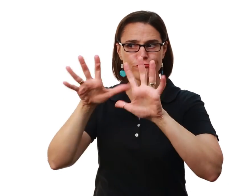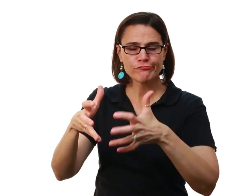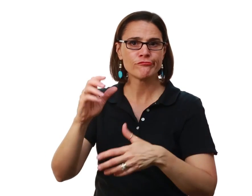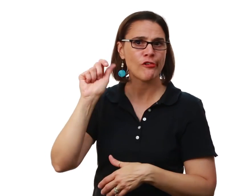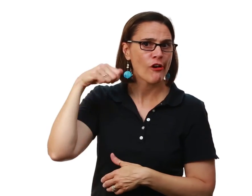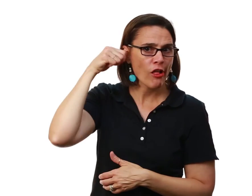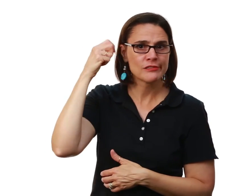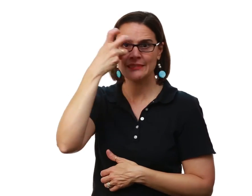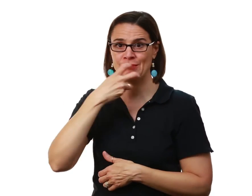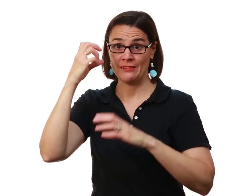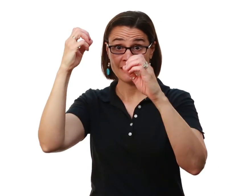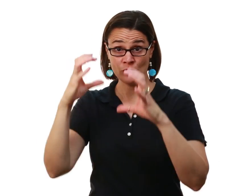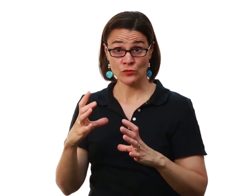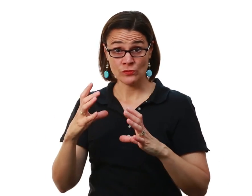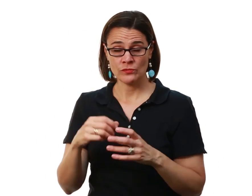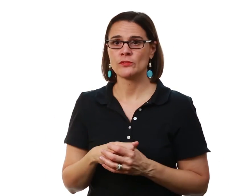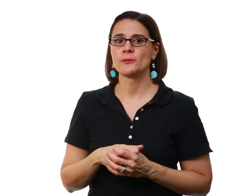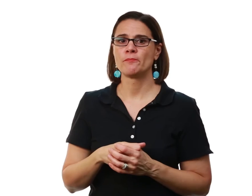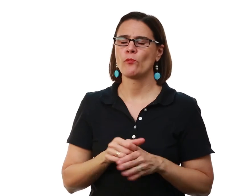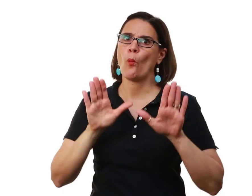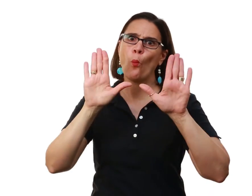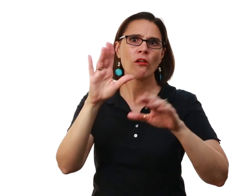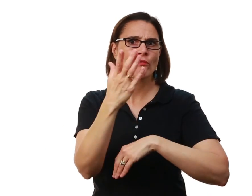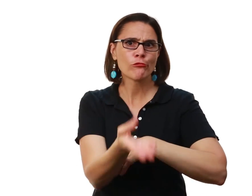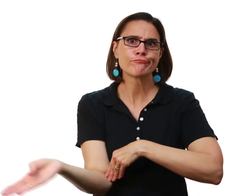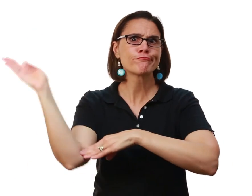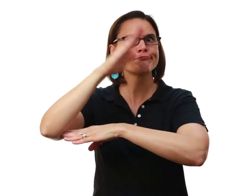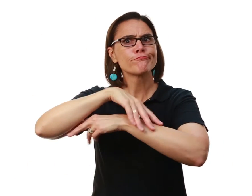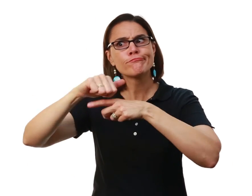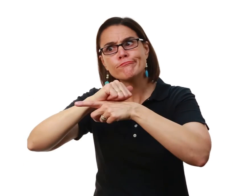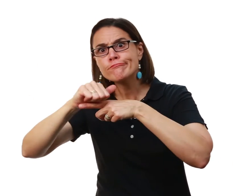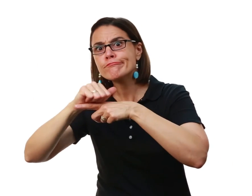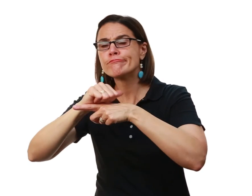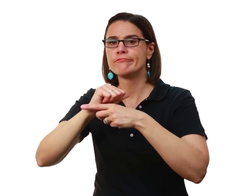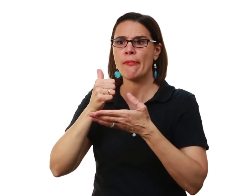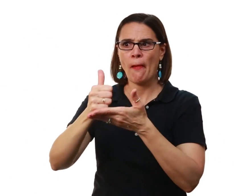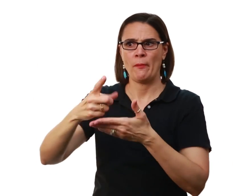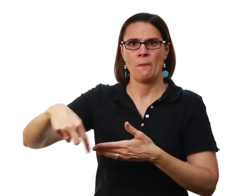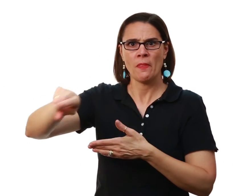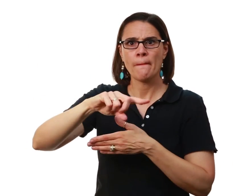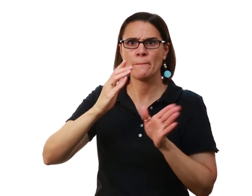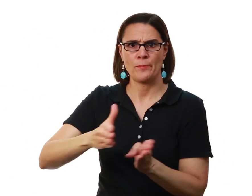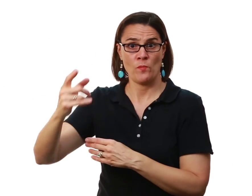audiologists and speech pathologists It was a wonderful day of training To help them prepare